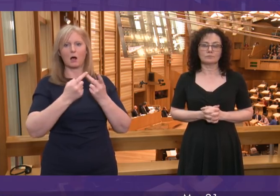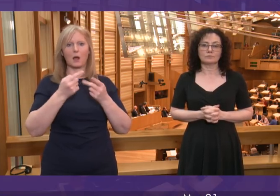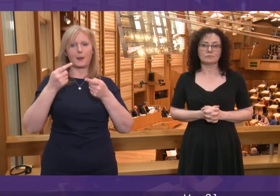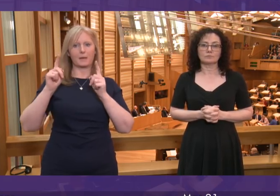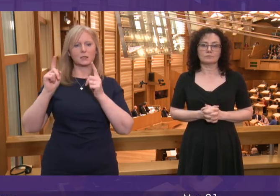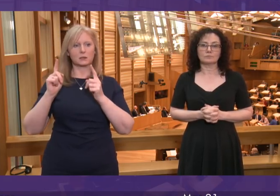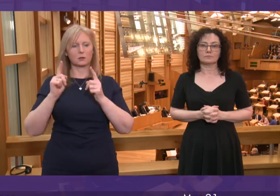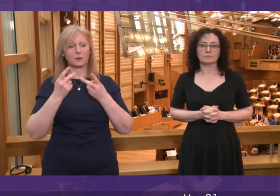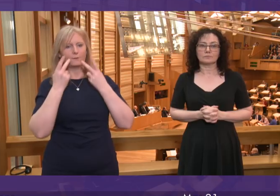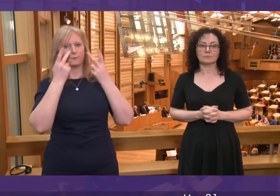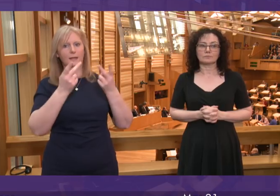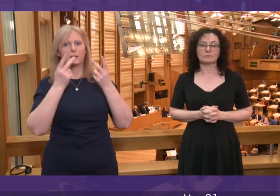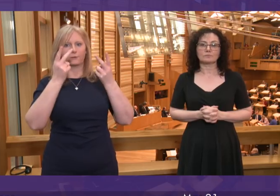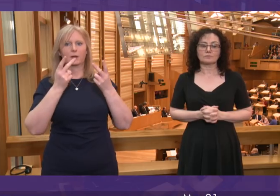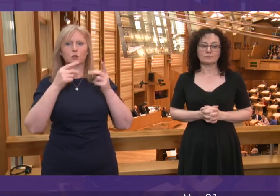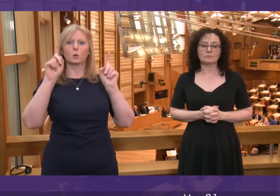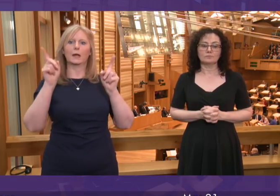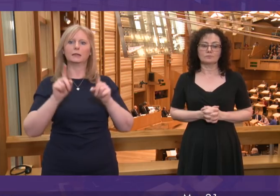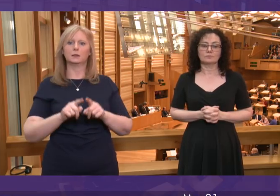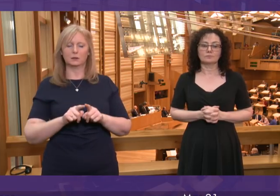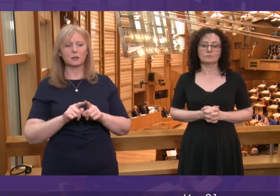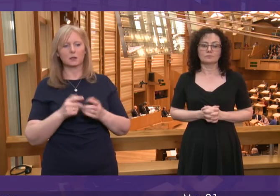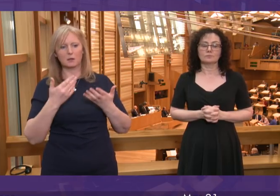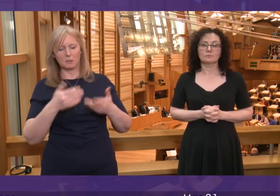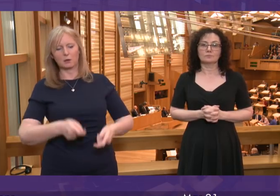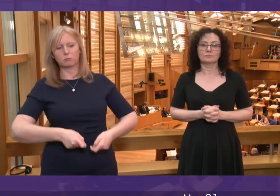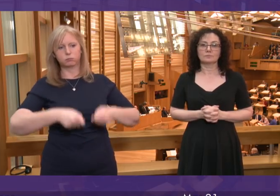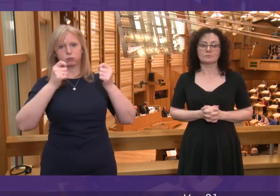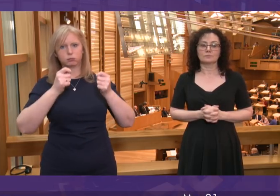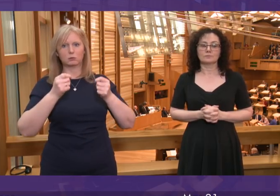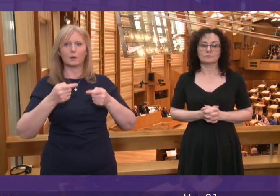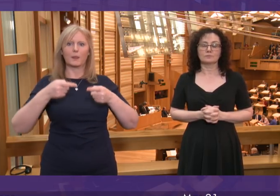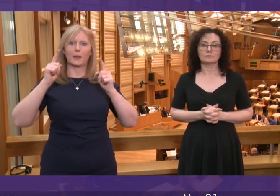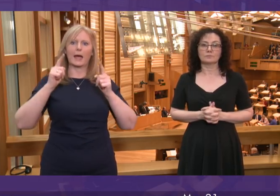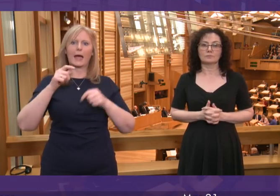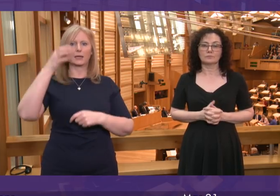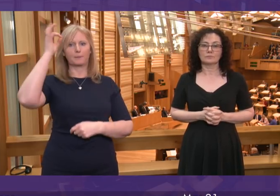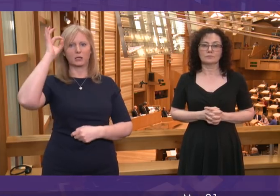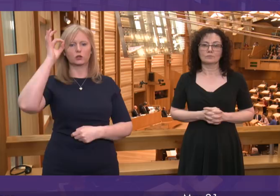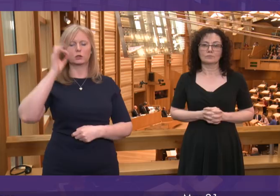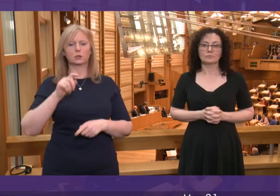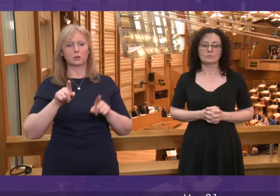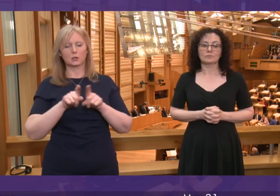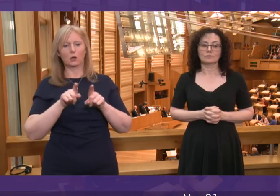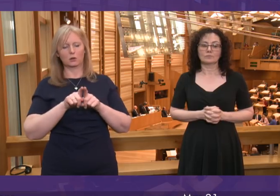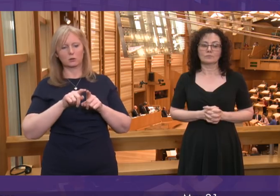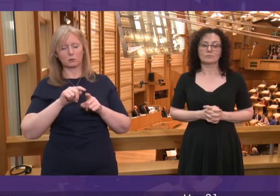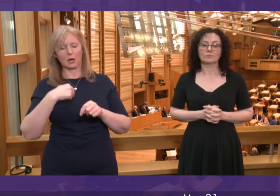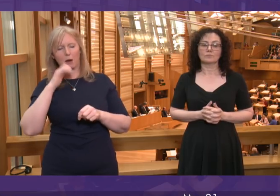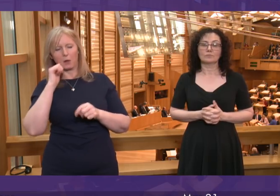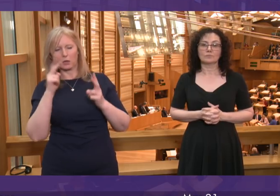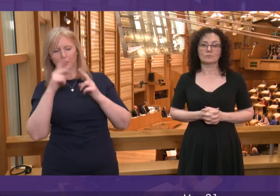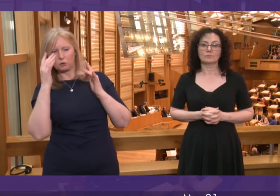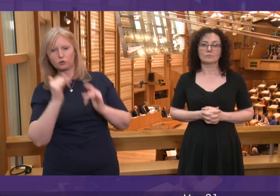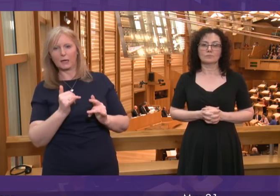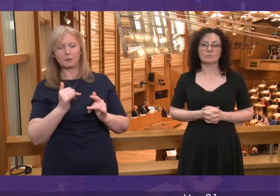recent visits to India. He has raised it with the British High Commission and I believe, although I will double-check this, we have